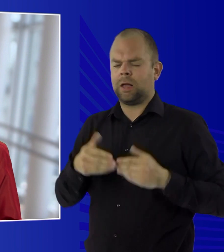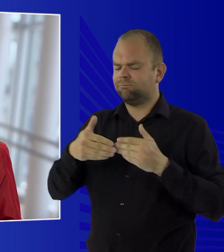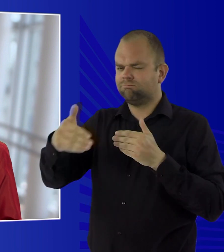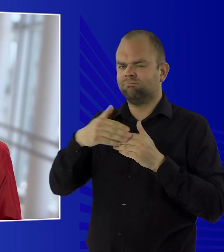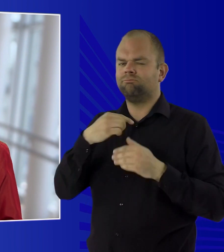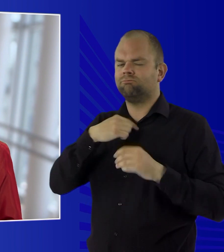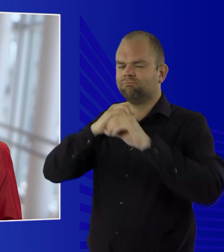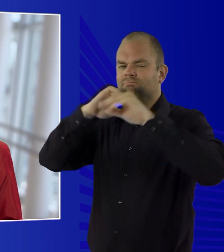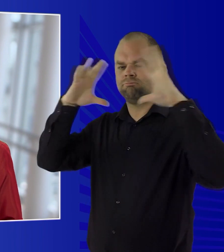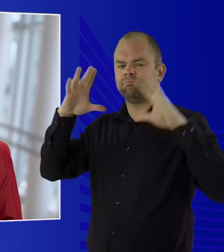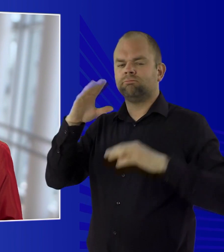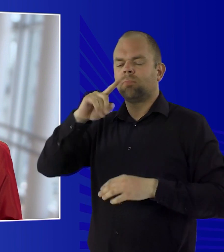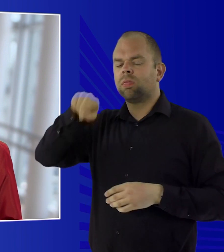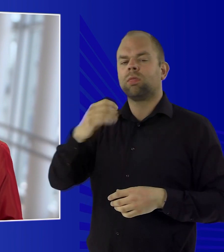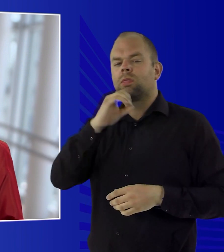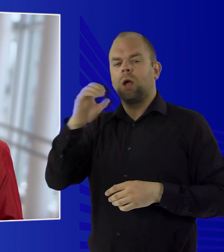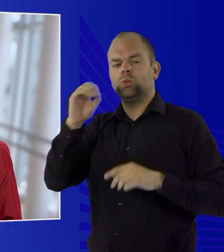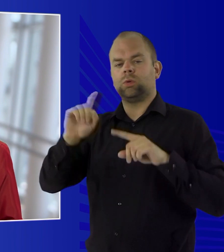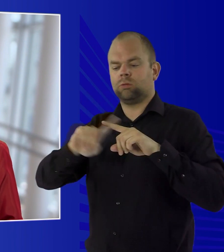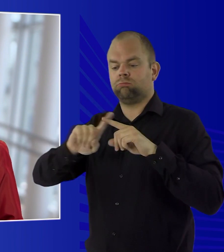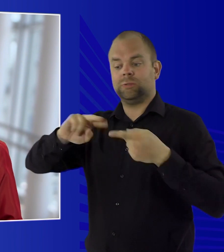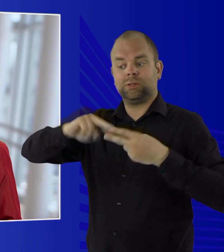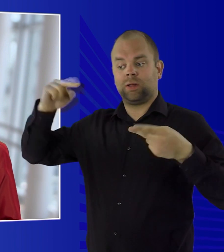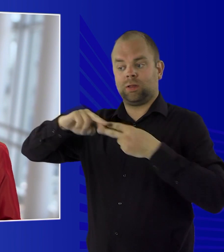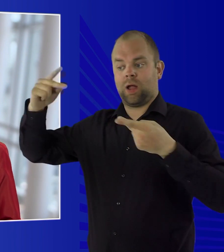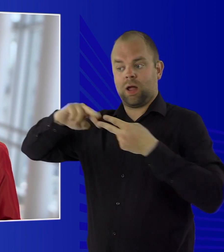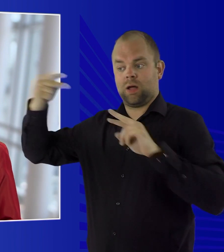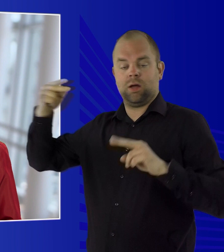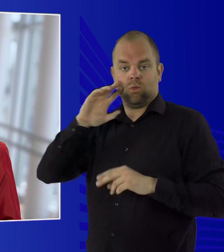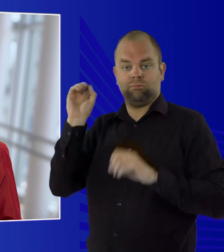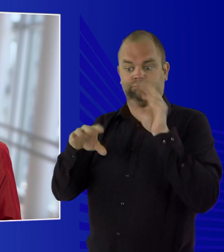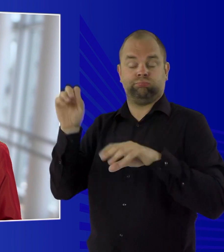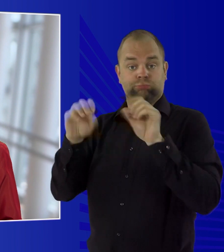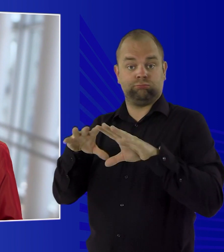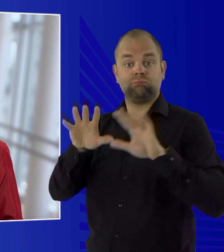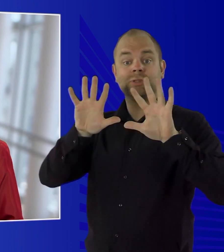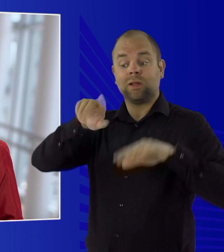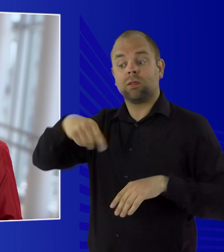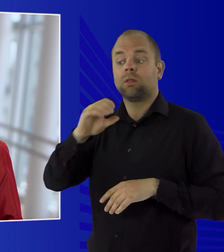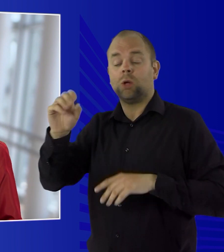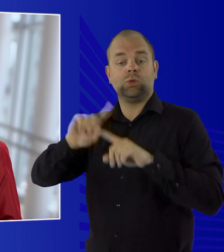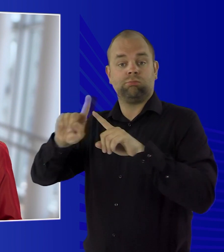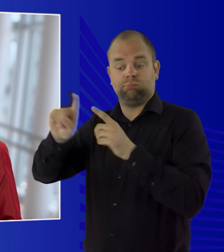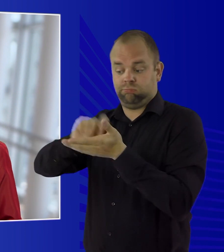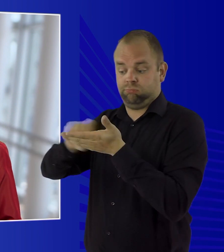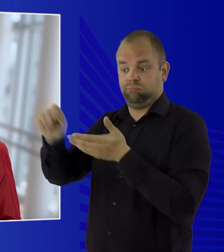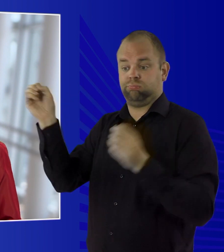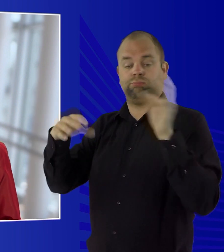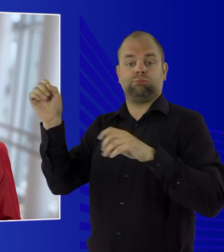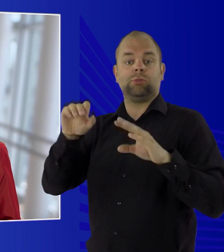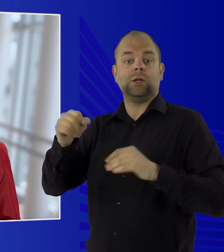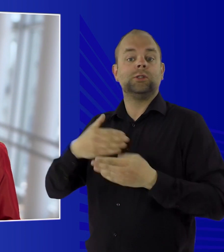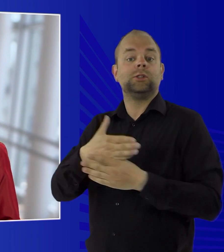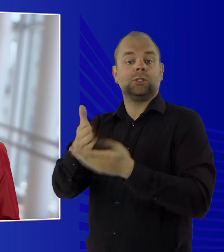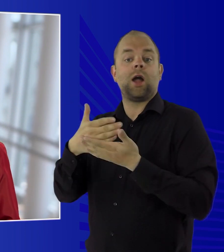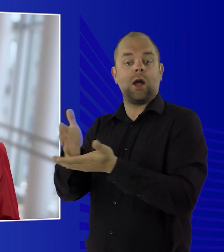DNA sequences to be uploaded and tens of thousands of research articles. The platform is an important